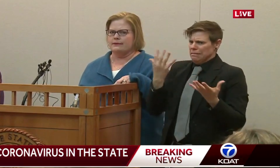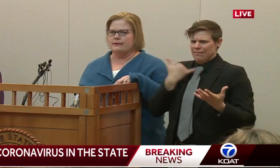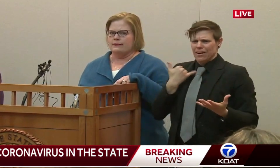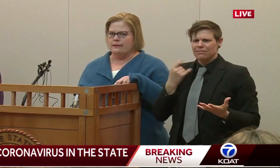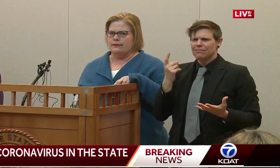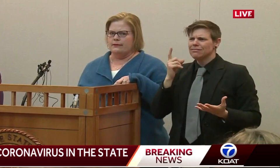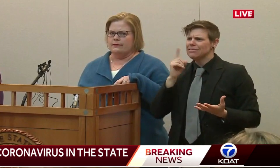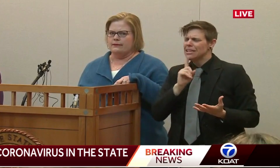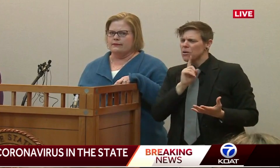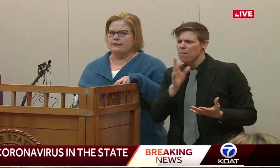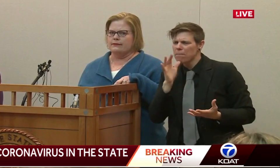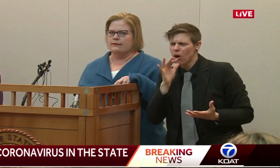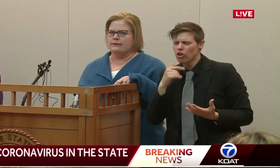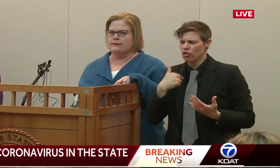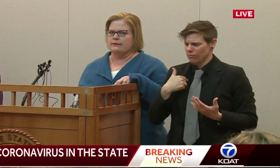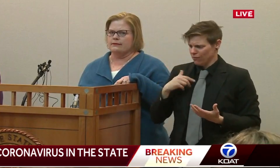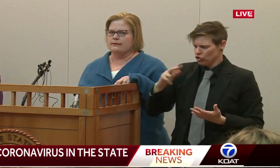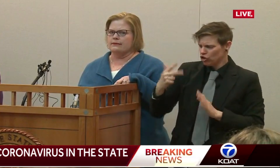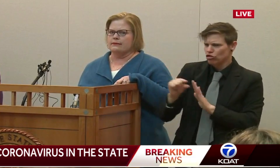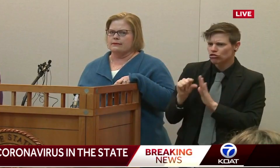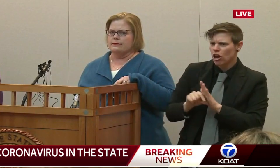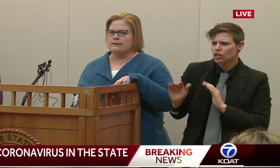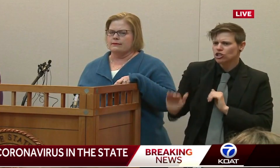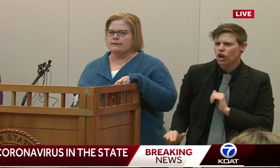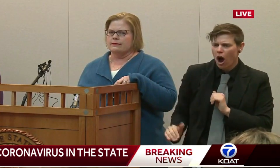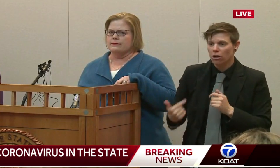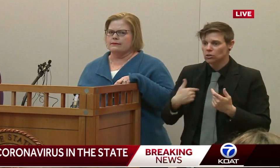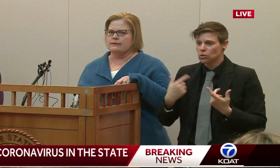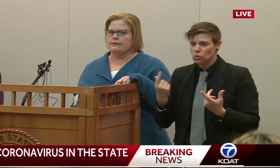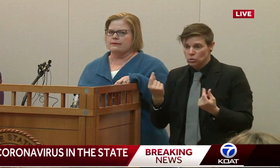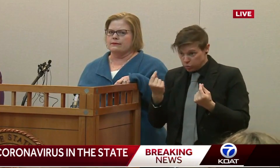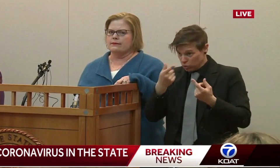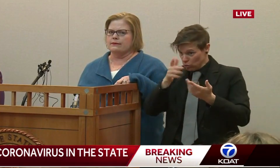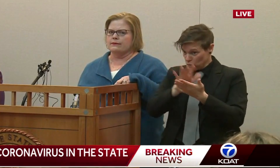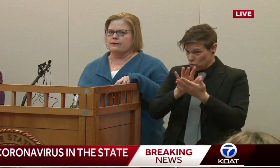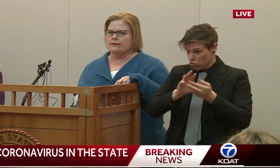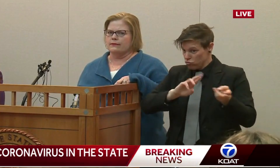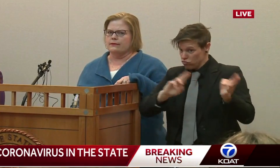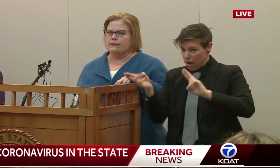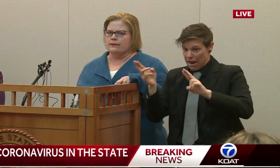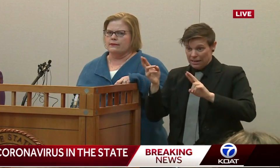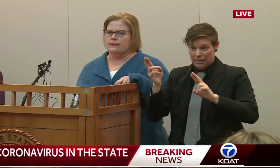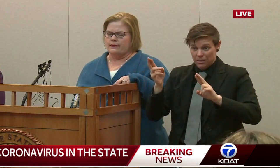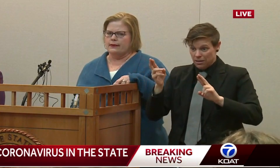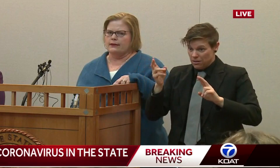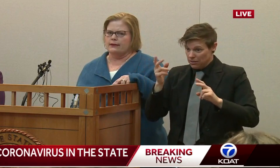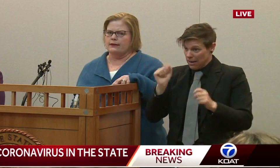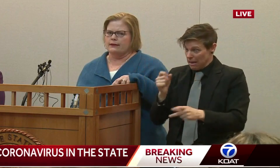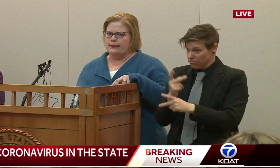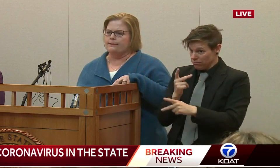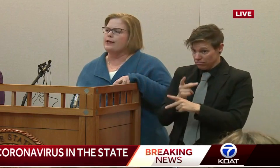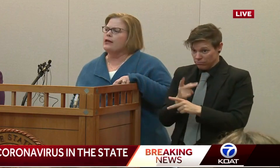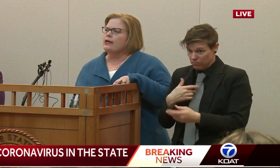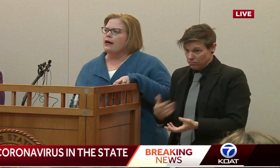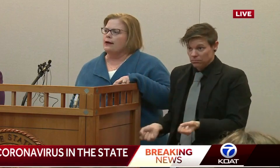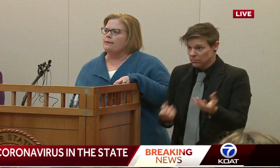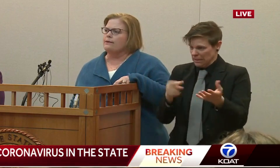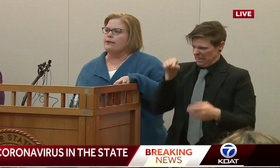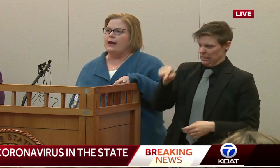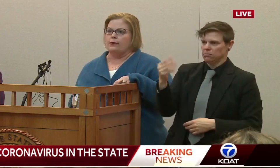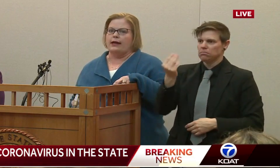I have to go to work? Can I bring my child to school? At that point, will schools be open with some sort of care center? What happens Monday? Thank you.